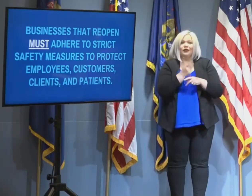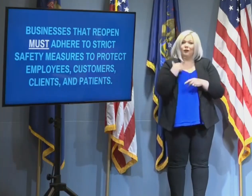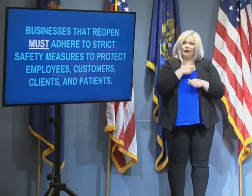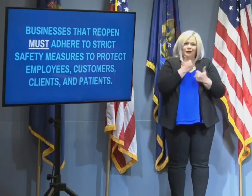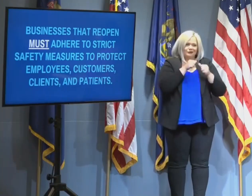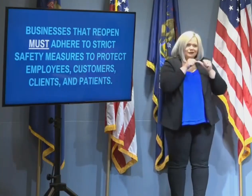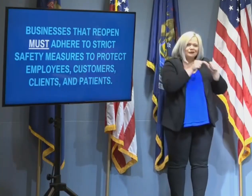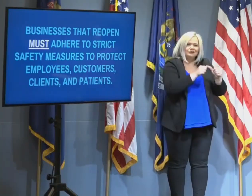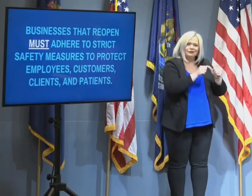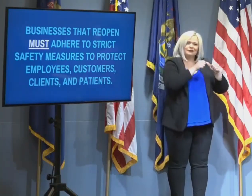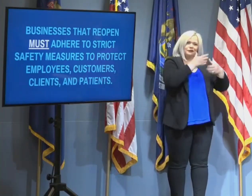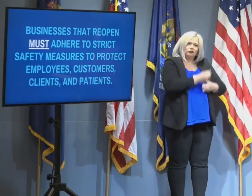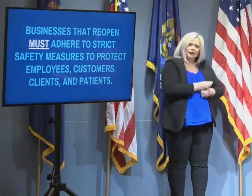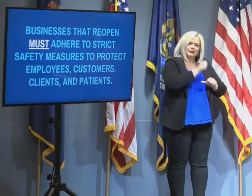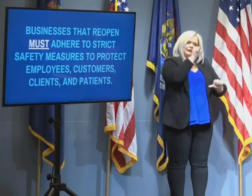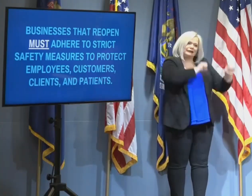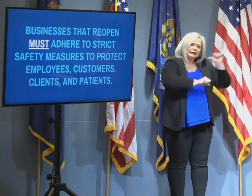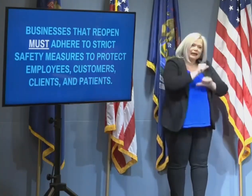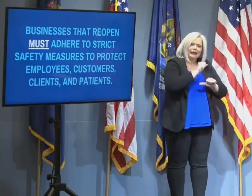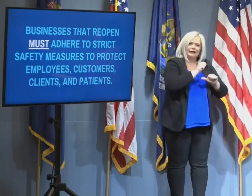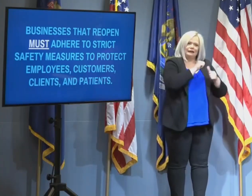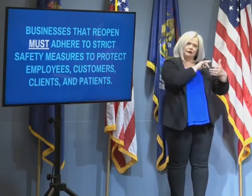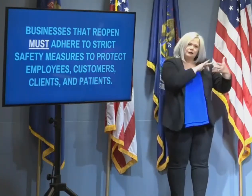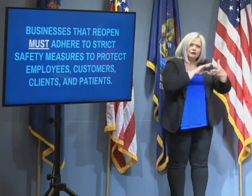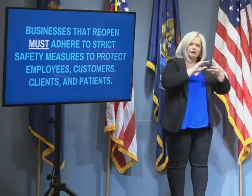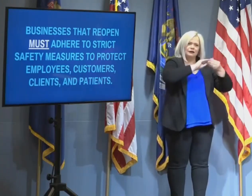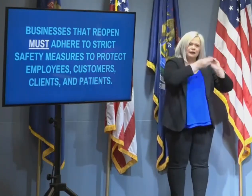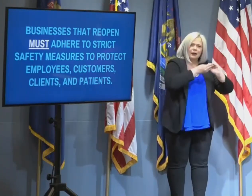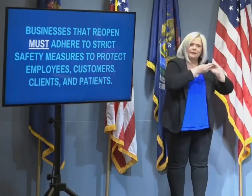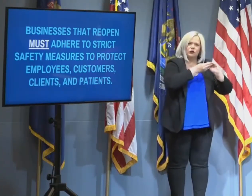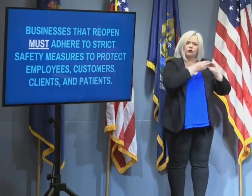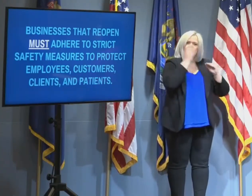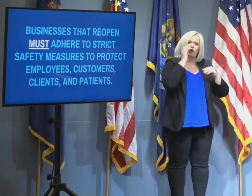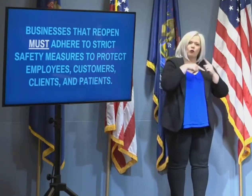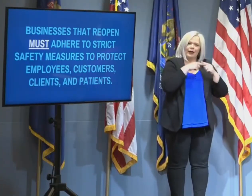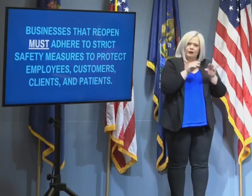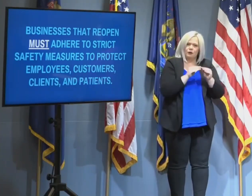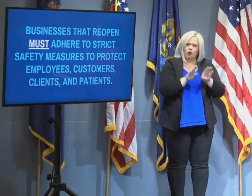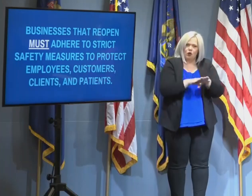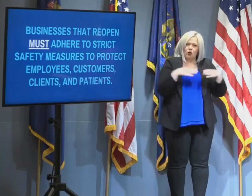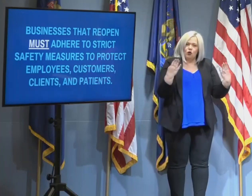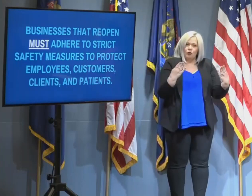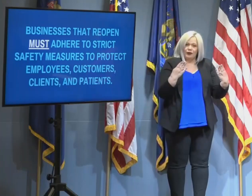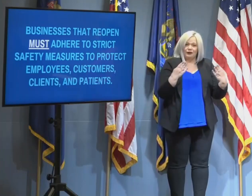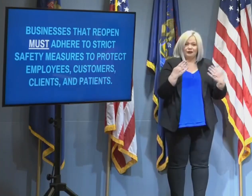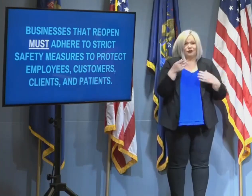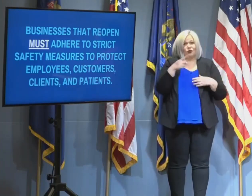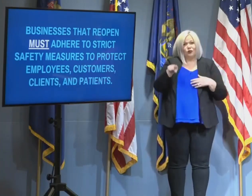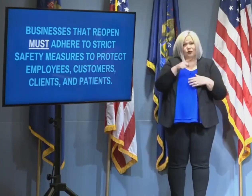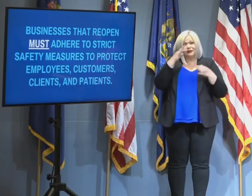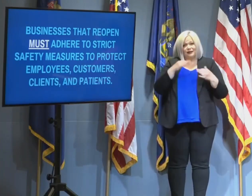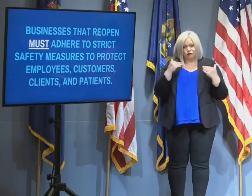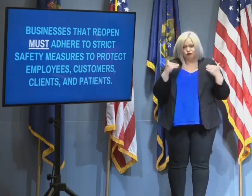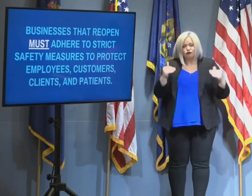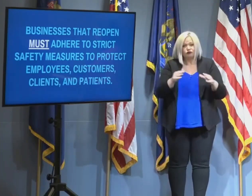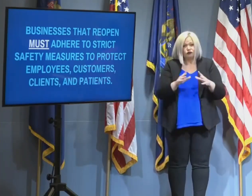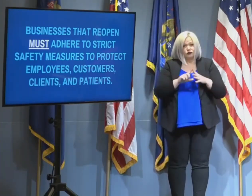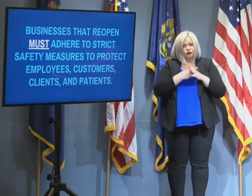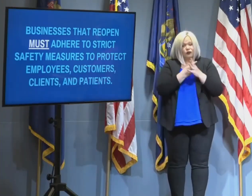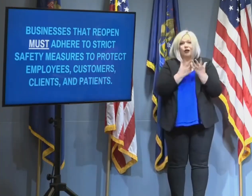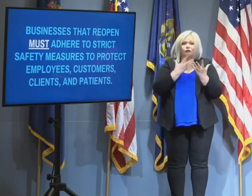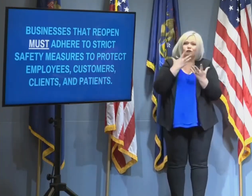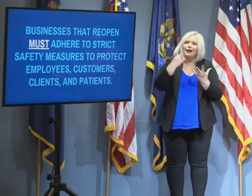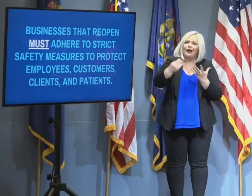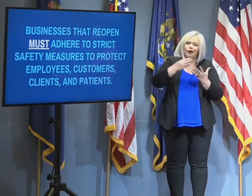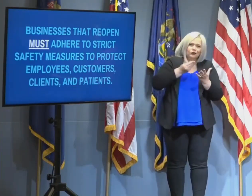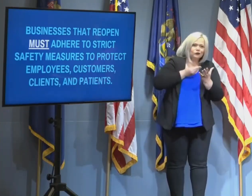know when it is safe to do that. So, please, as you are re-engaging in some of these activities, be smart. Continue to